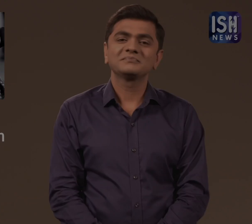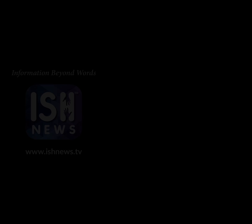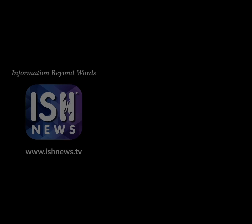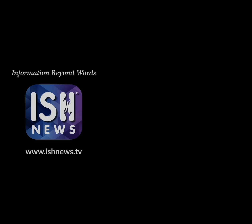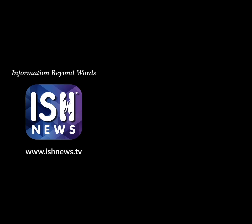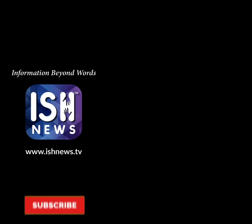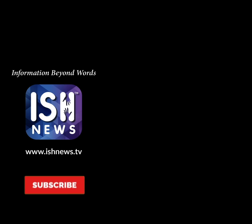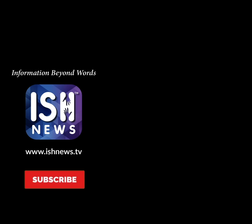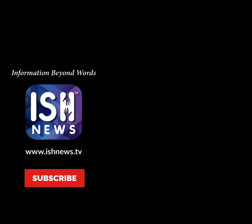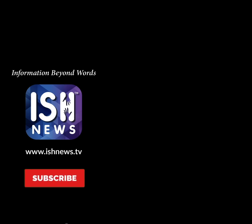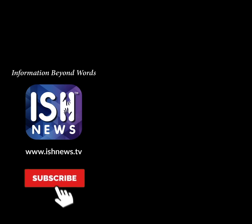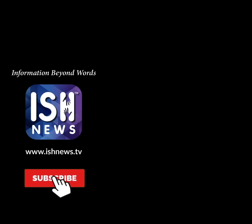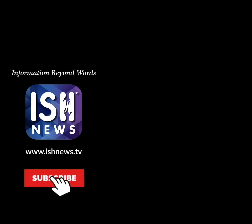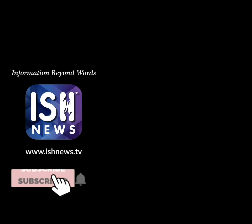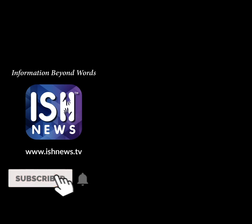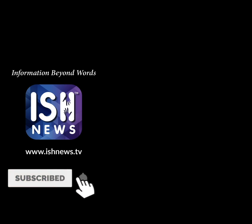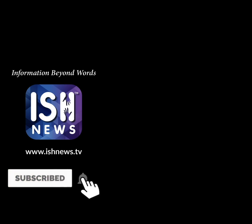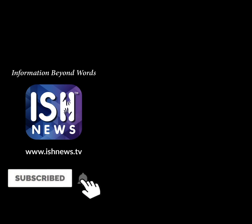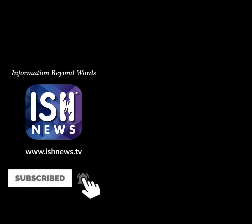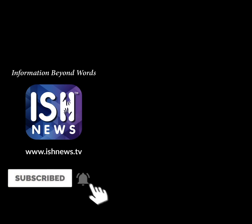After a lot of time you can play It's